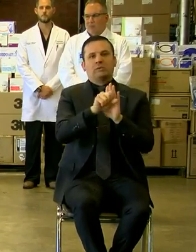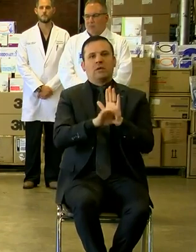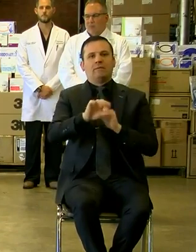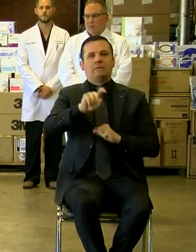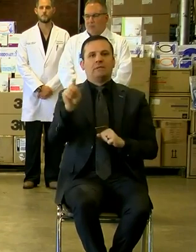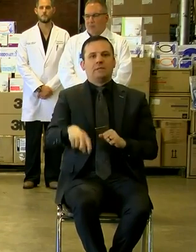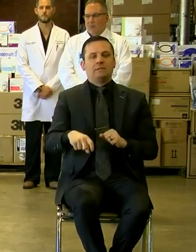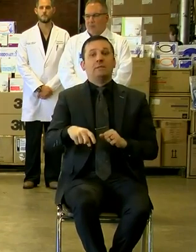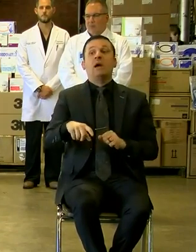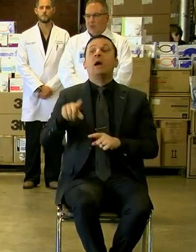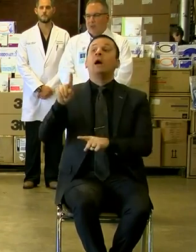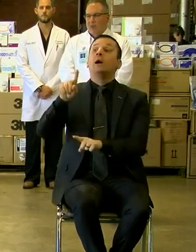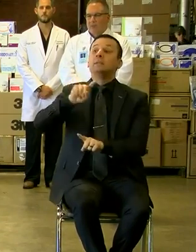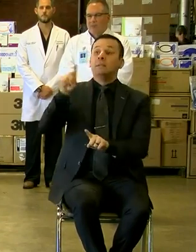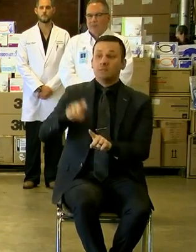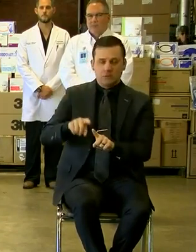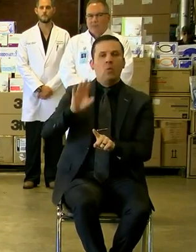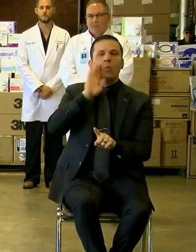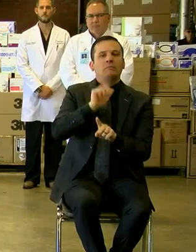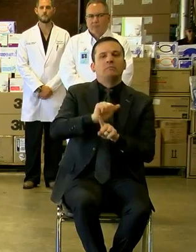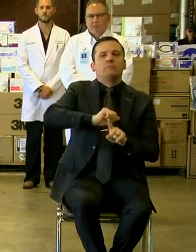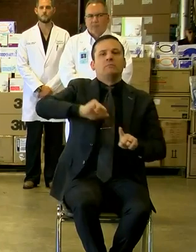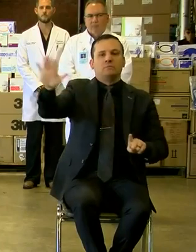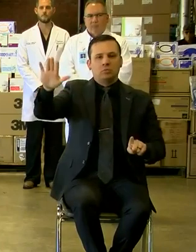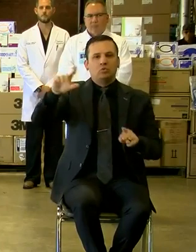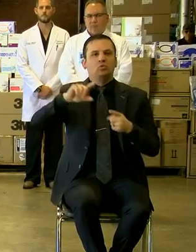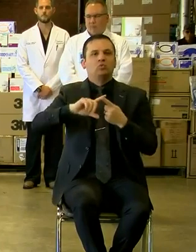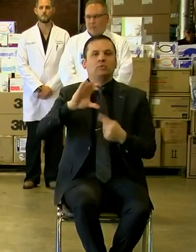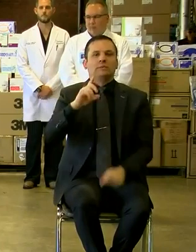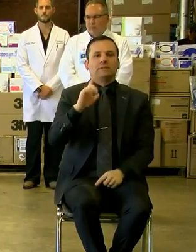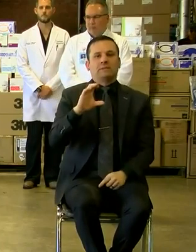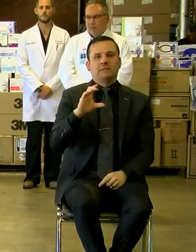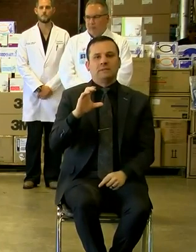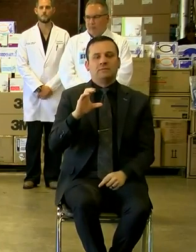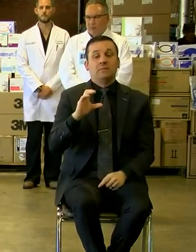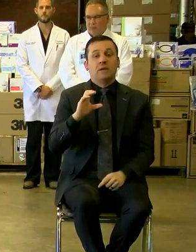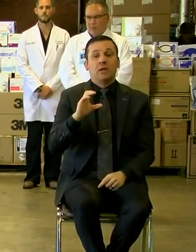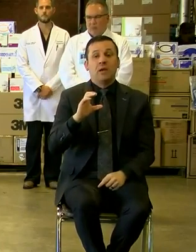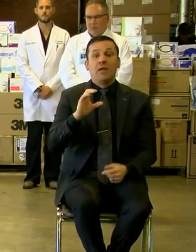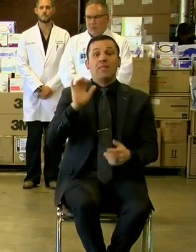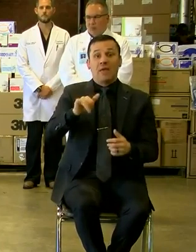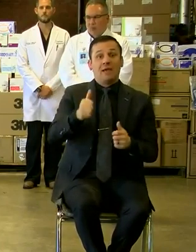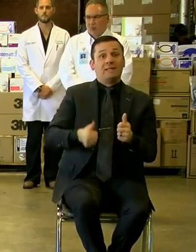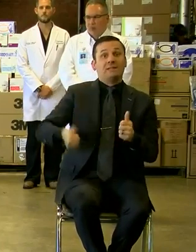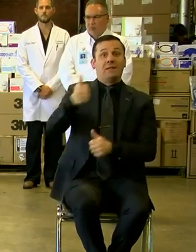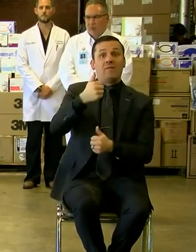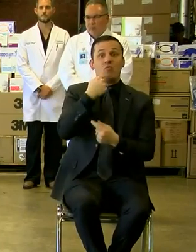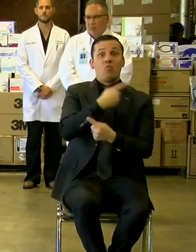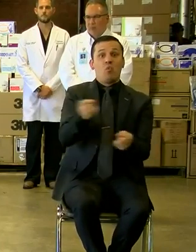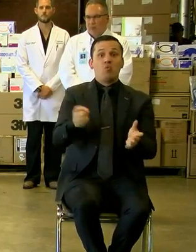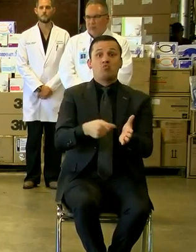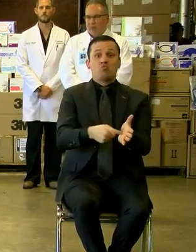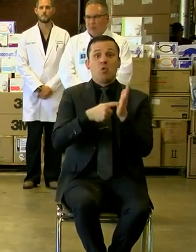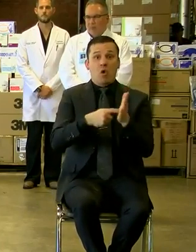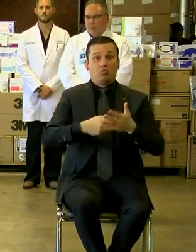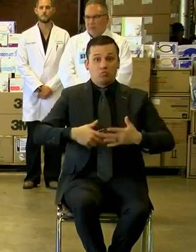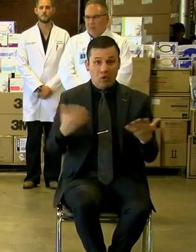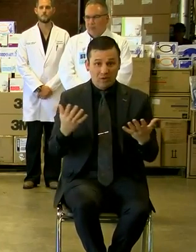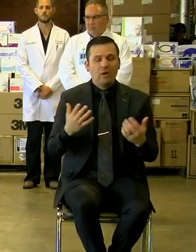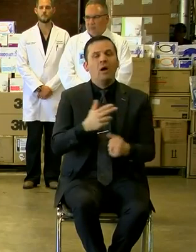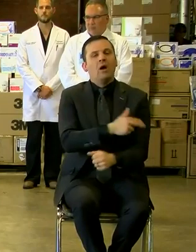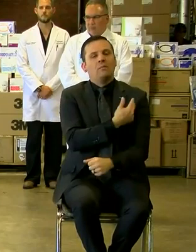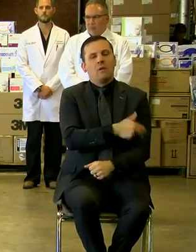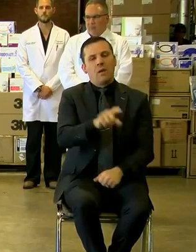And the state of Texas will in turn submit the information to CDC. What this executive order requires is hospitals